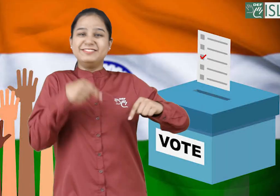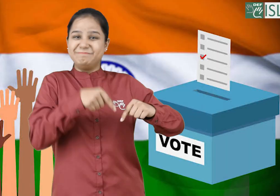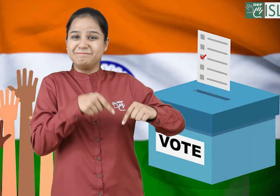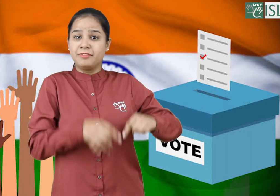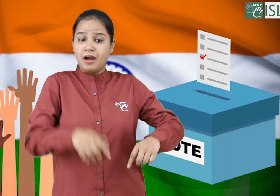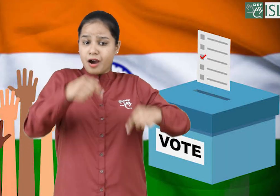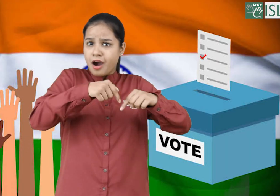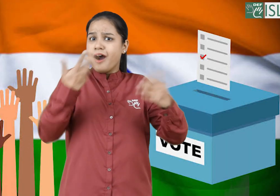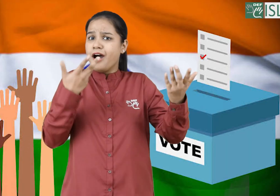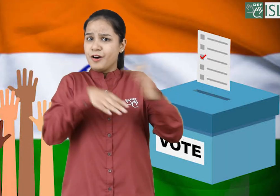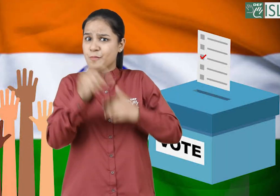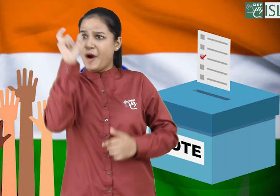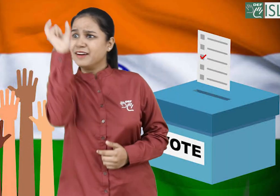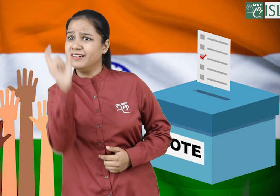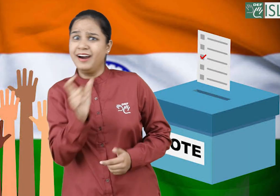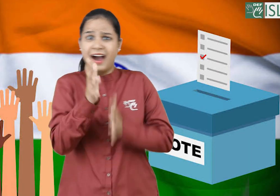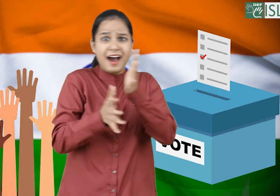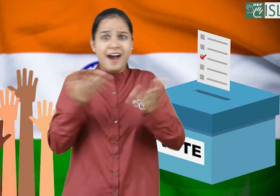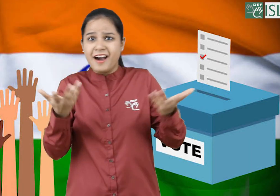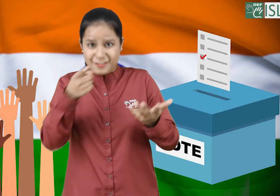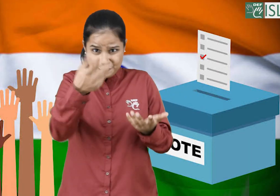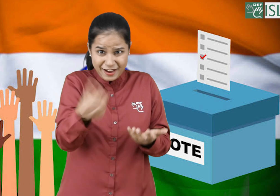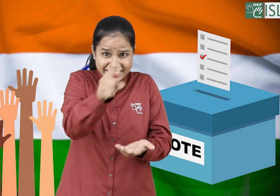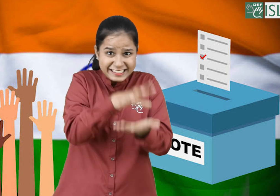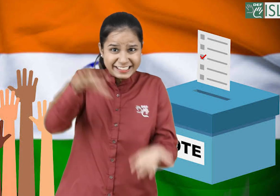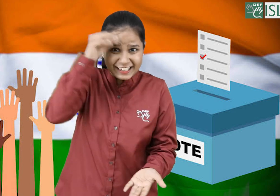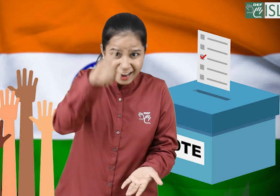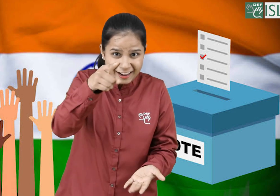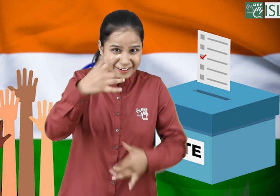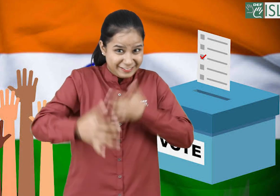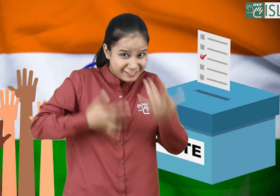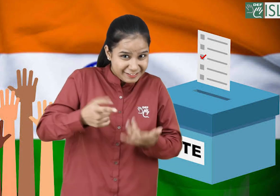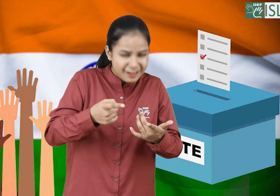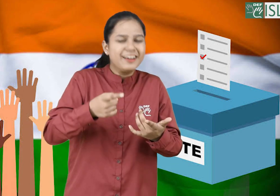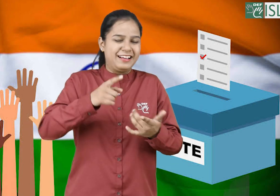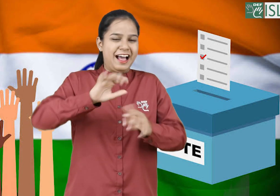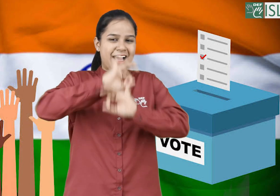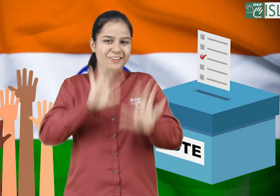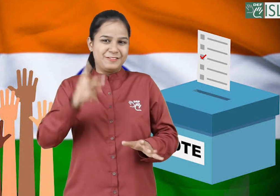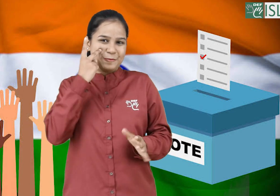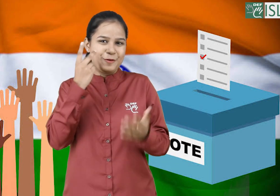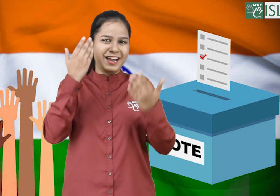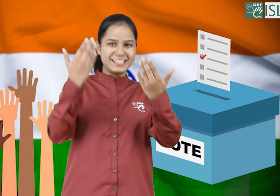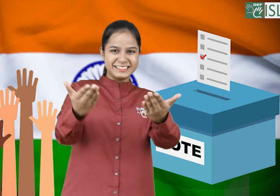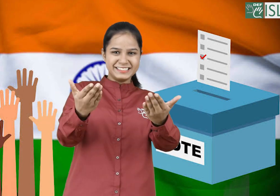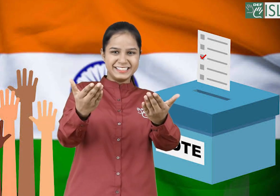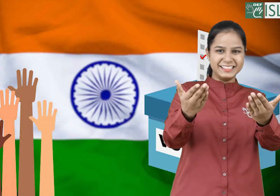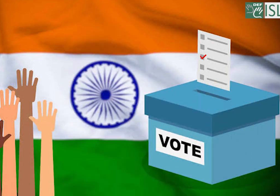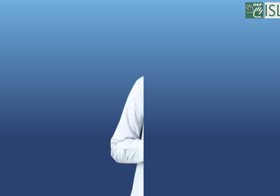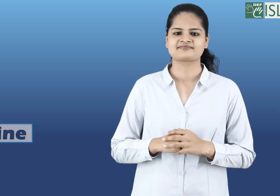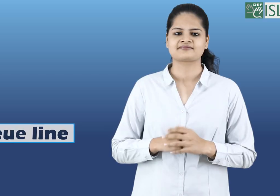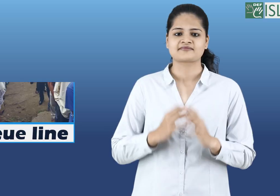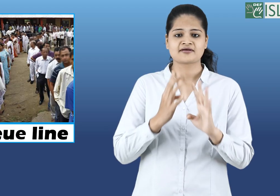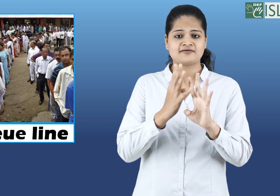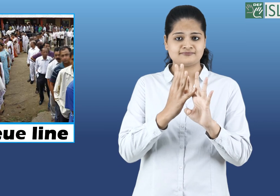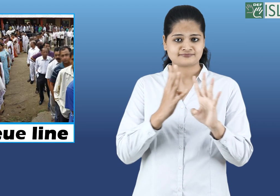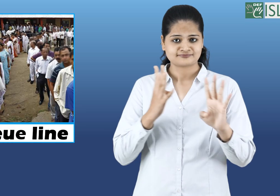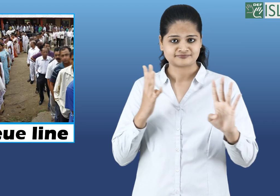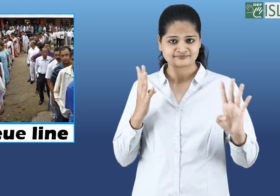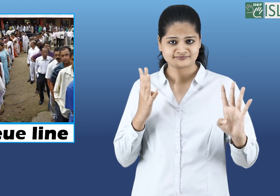is a must. You want to learn some voting related vocabulary in sign language? Are you interested? Take a look. Queue Line